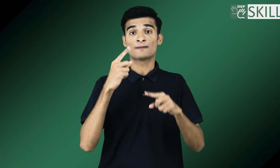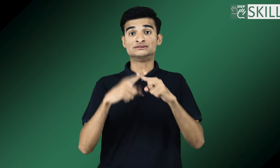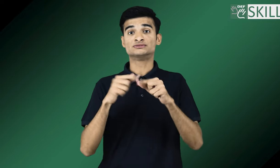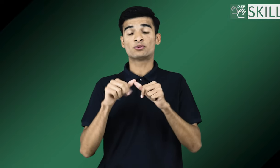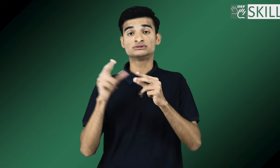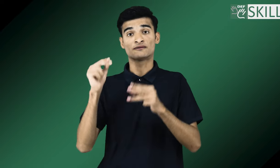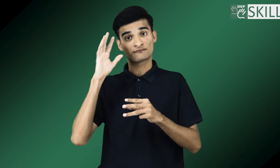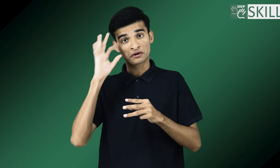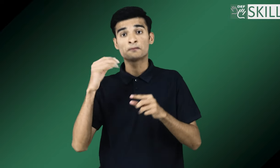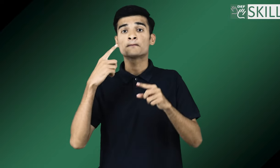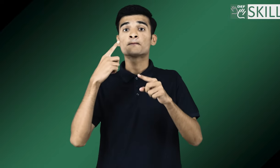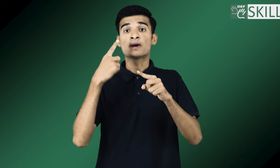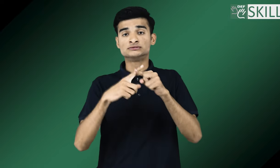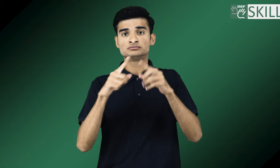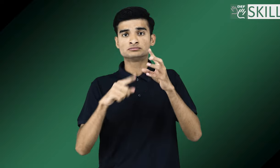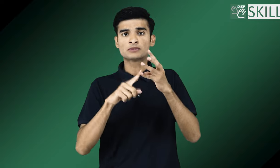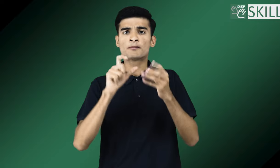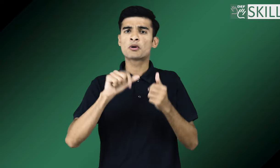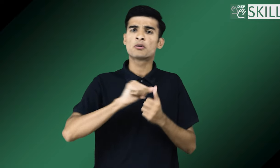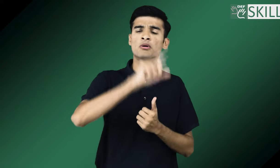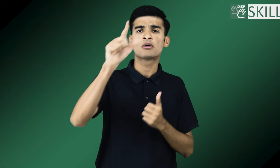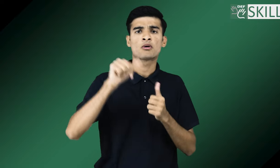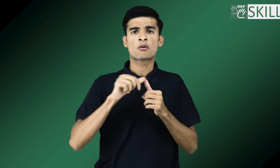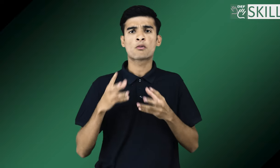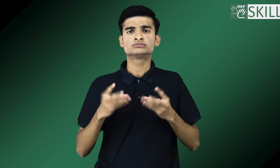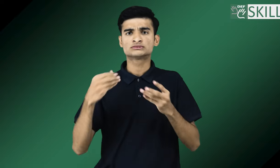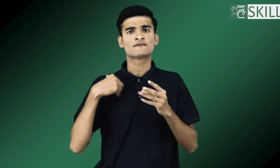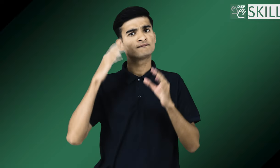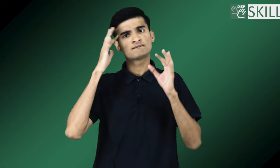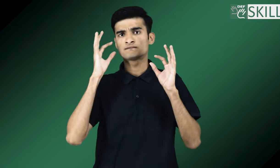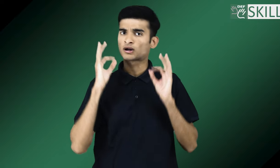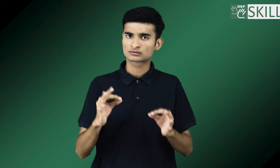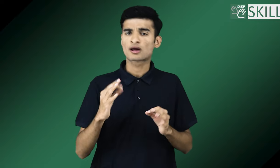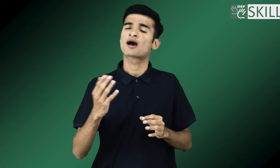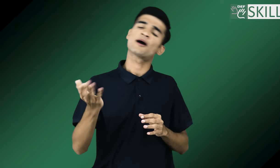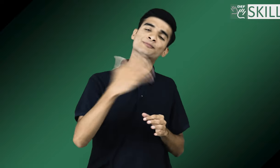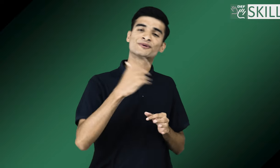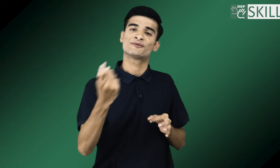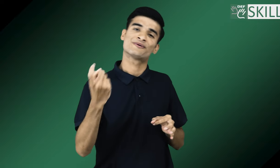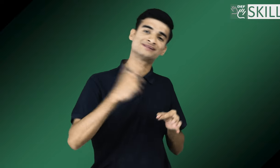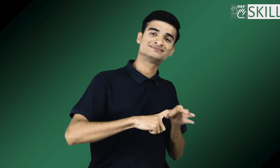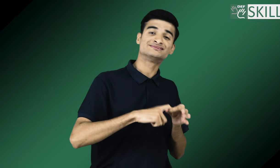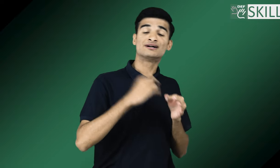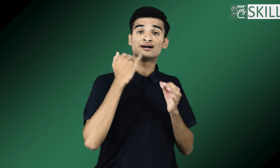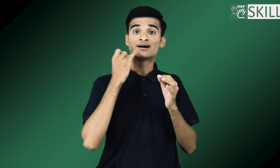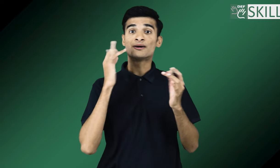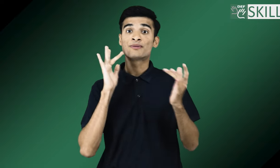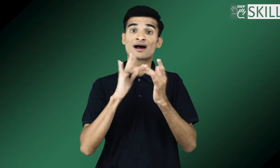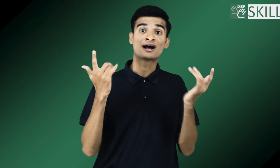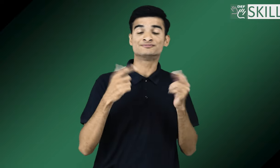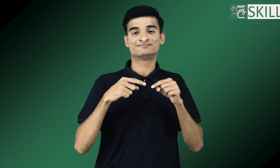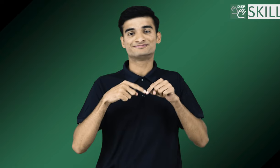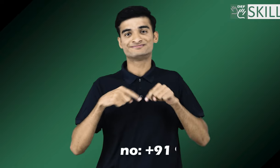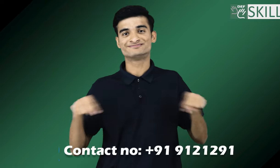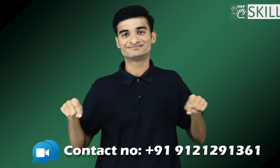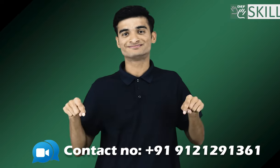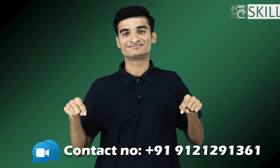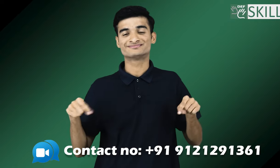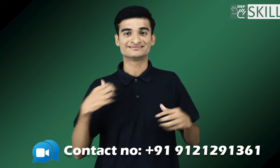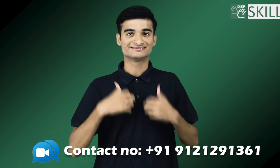Also, anyone who have basic to advanced accounting knowledge can come apply. You can contact here. Interested for